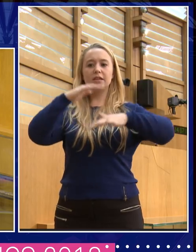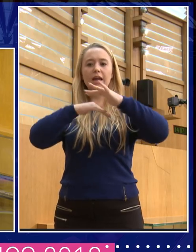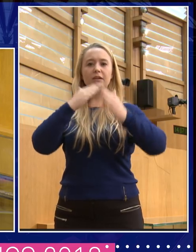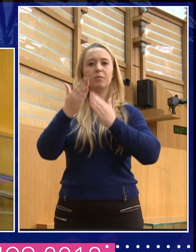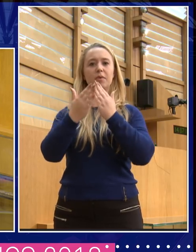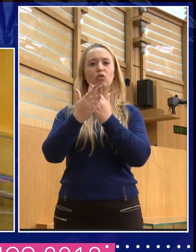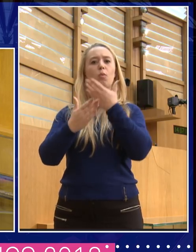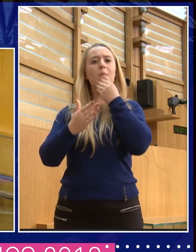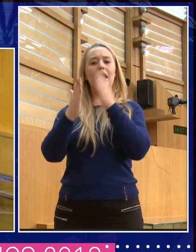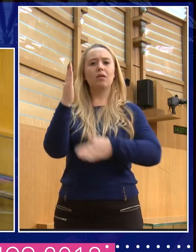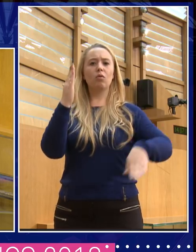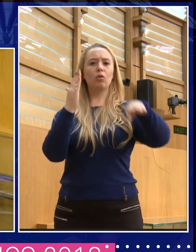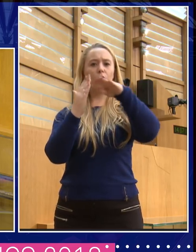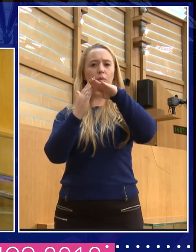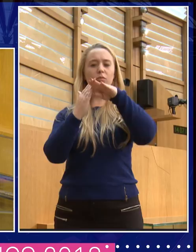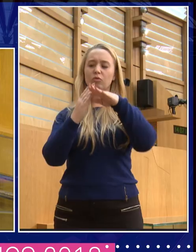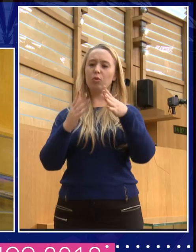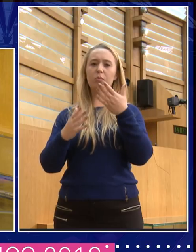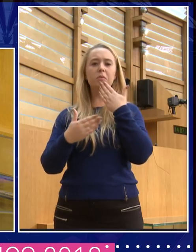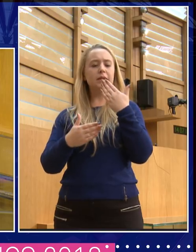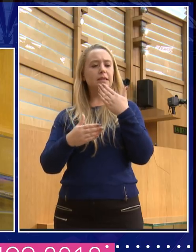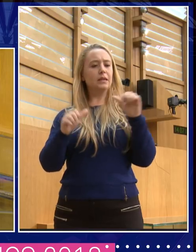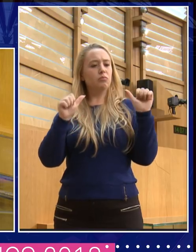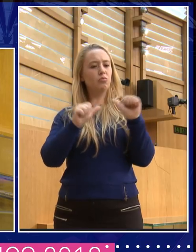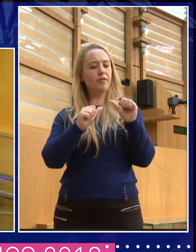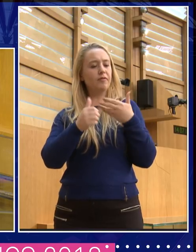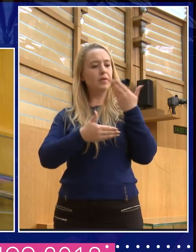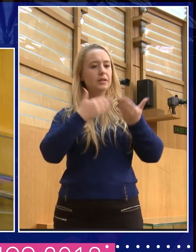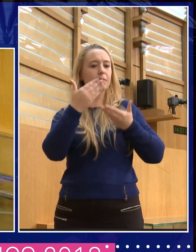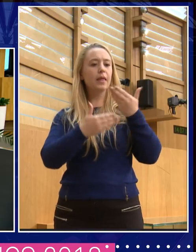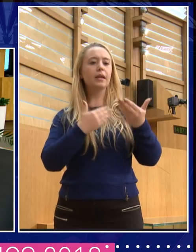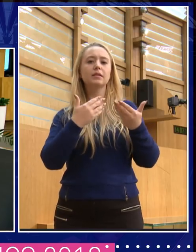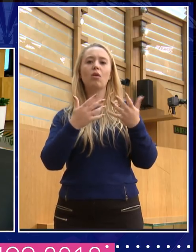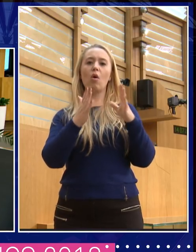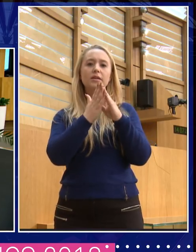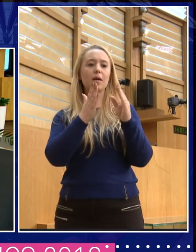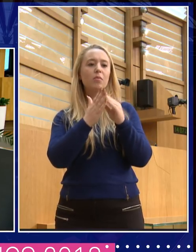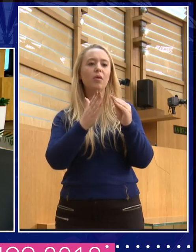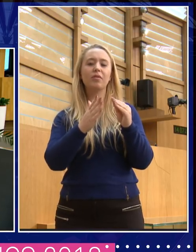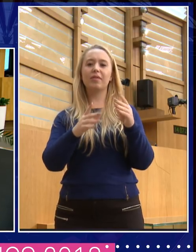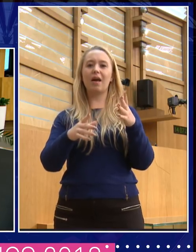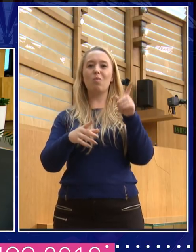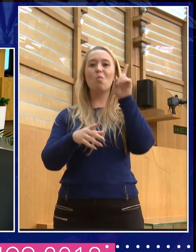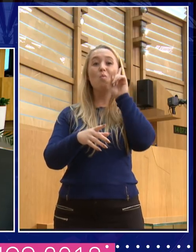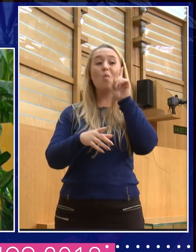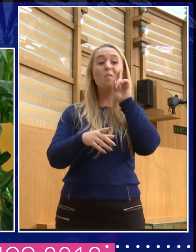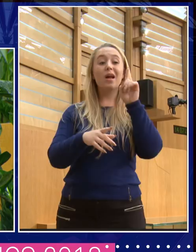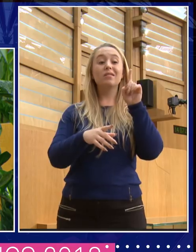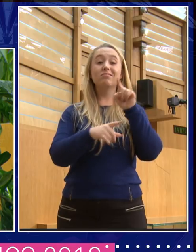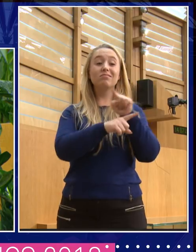for, for, our audience just, um, you know, you start off with a great example of how women have been told to shut up. Yeah. I mean, uh, the